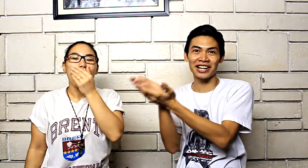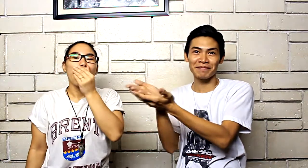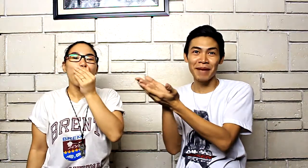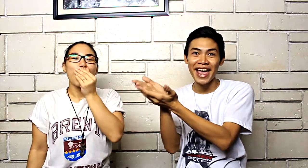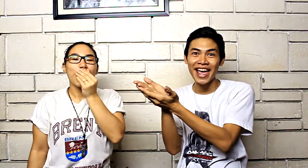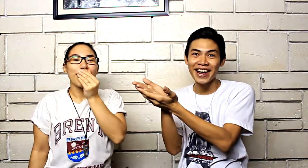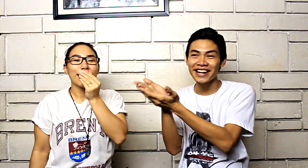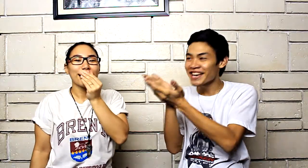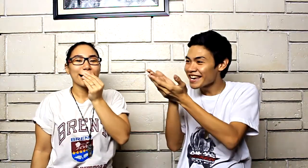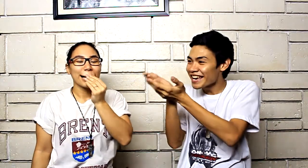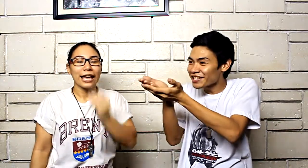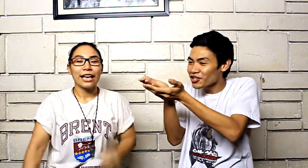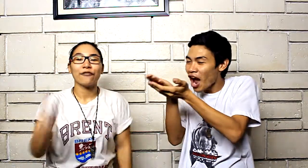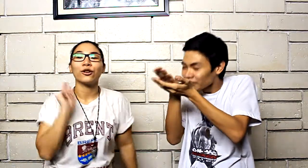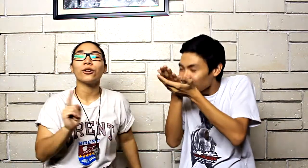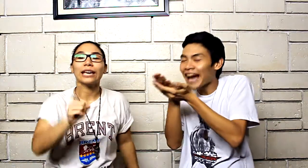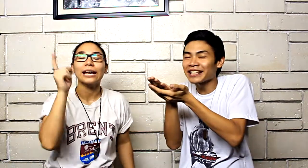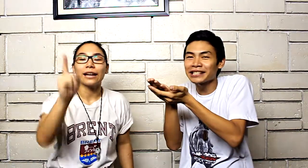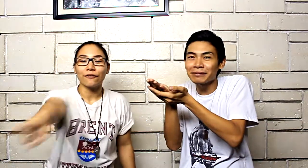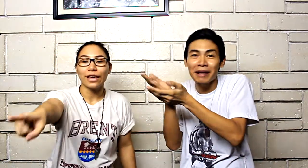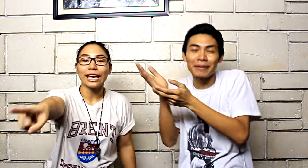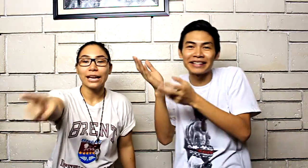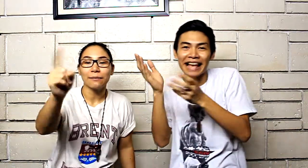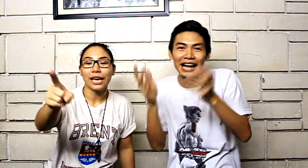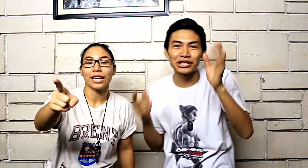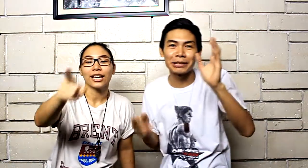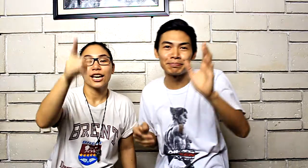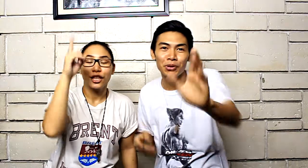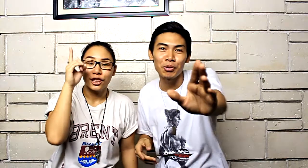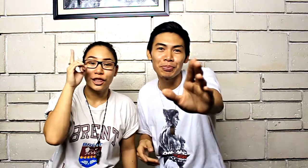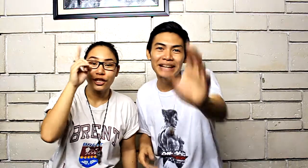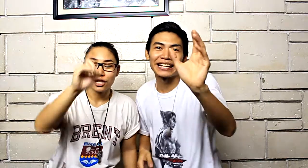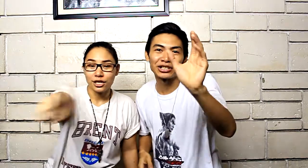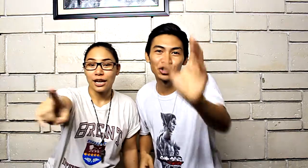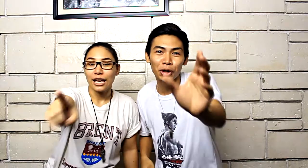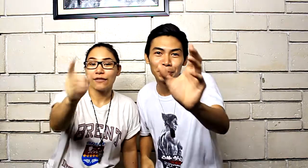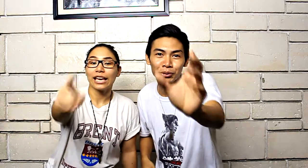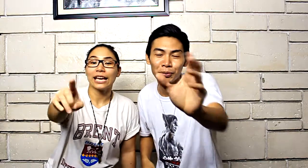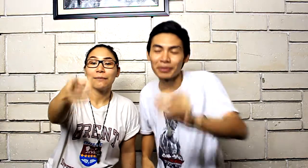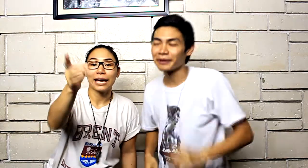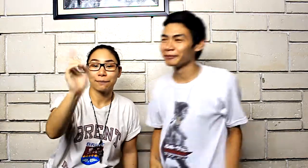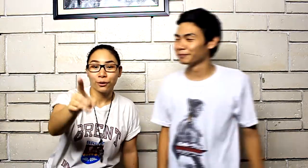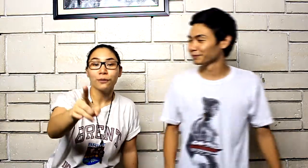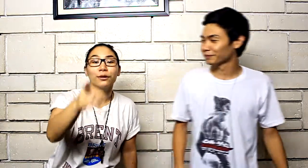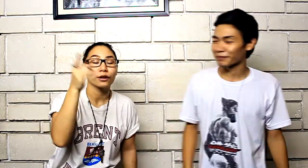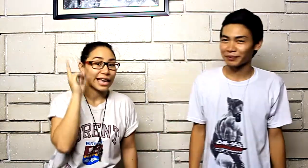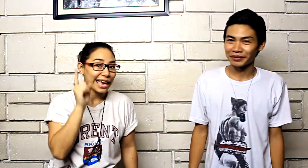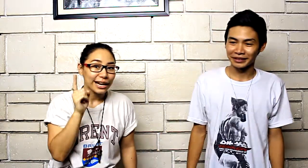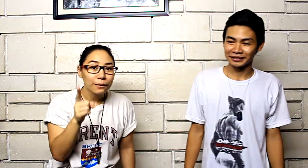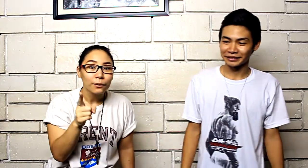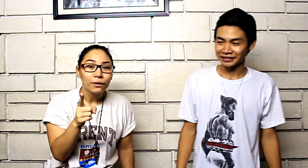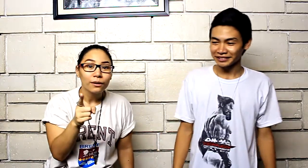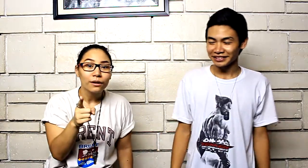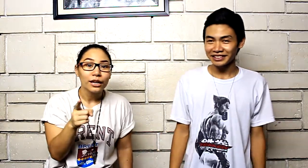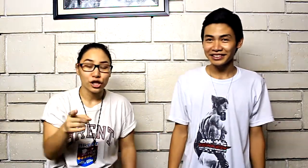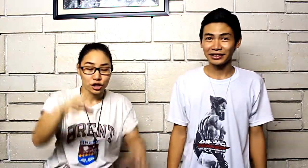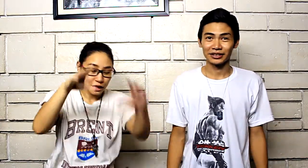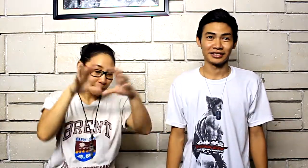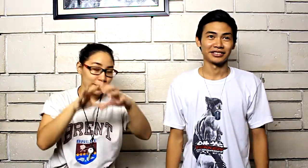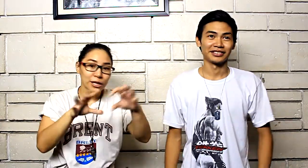man it's chocolate but it's actually poop that's your poop they can make poop look edible shape it